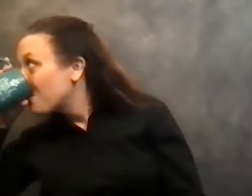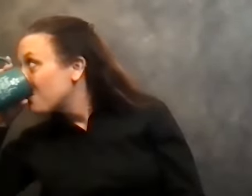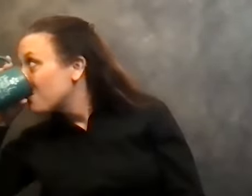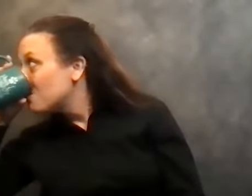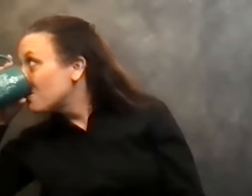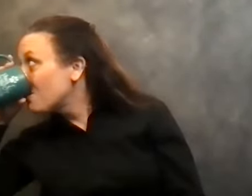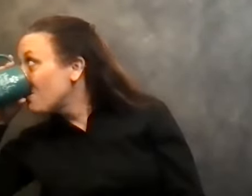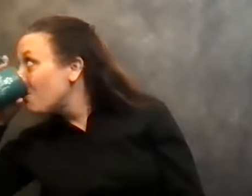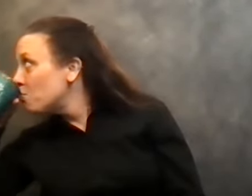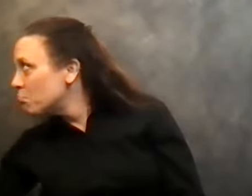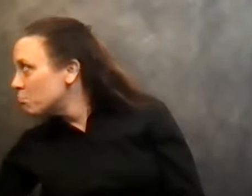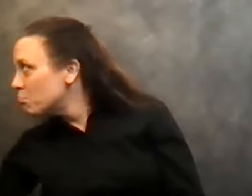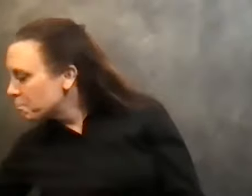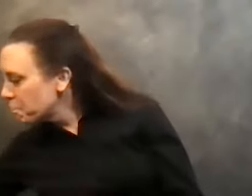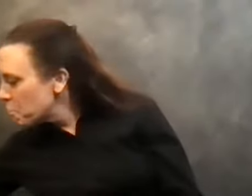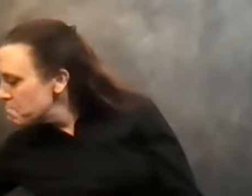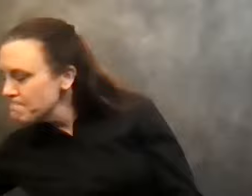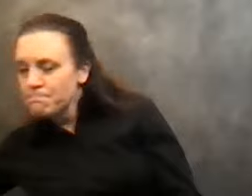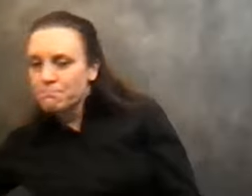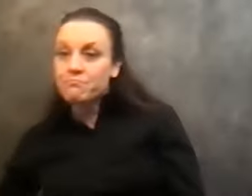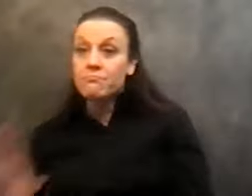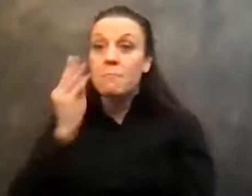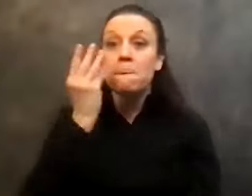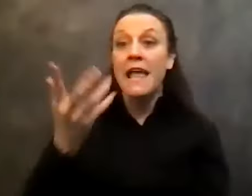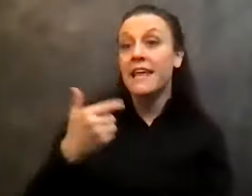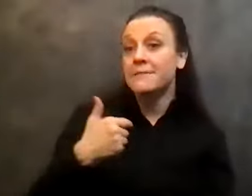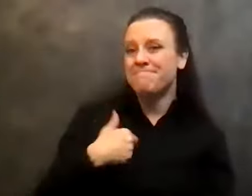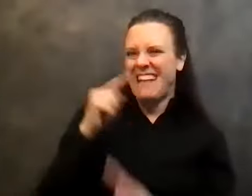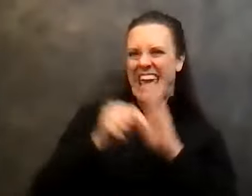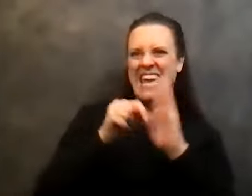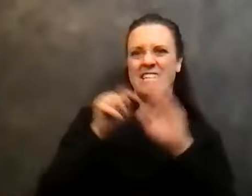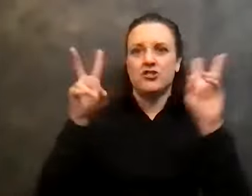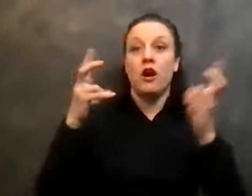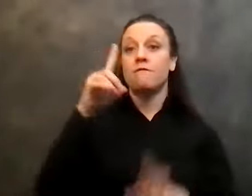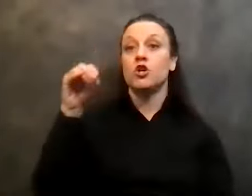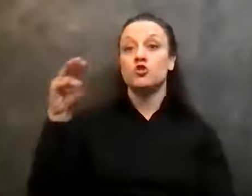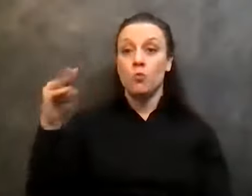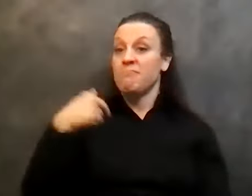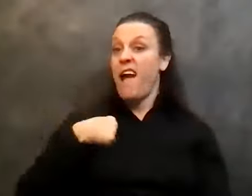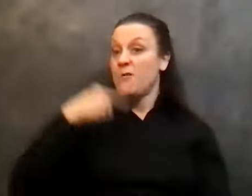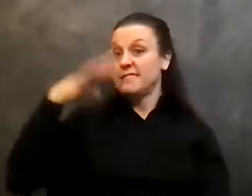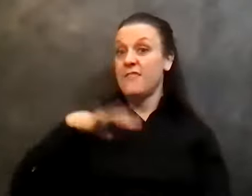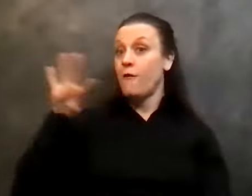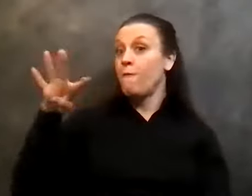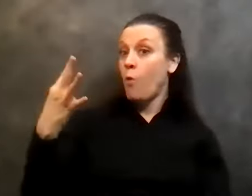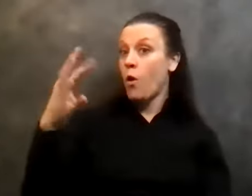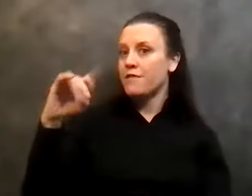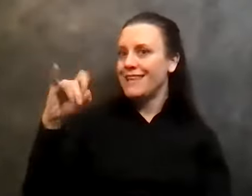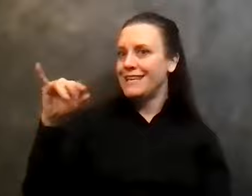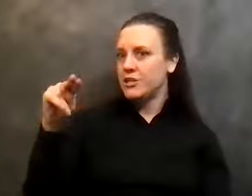tell you, I was one of the guys who, when the fourth edition of the book, Alcoholics Anonymous came out and it said, modem to